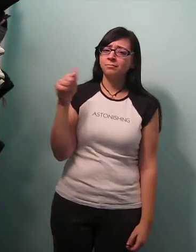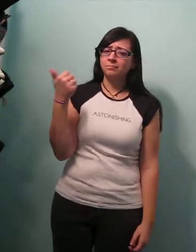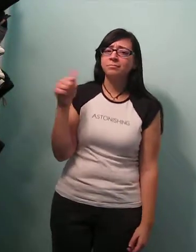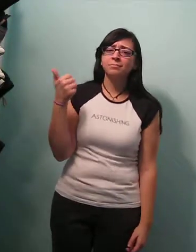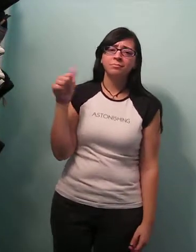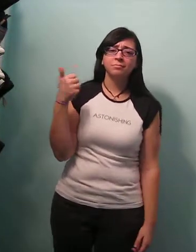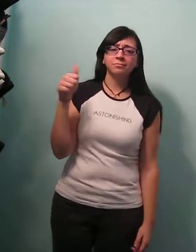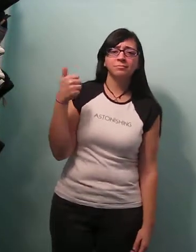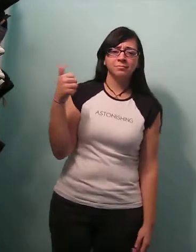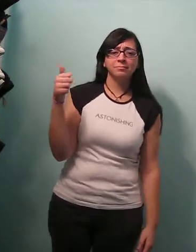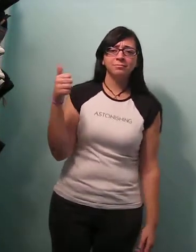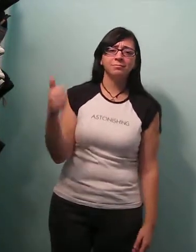tale.